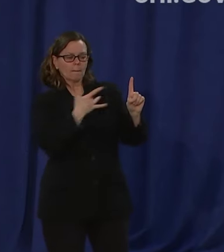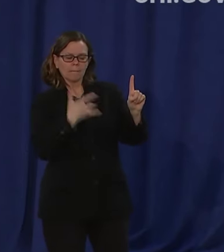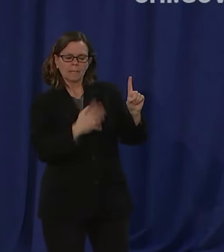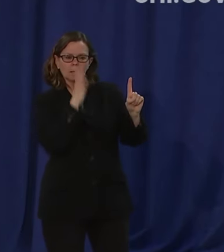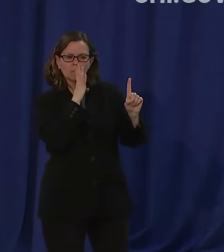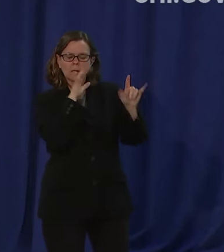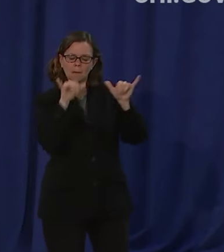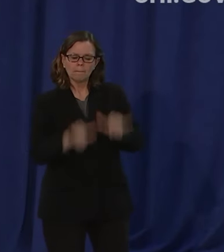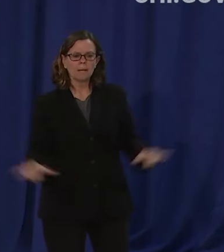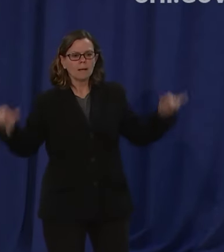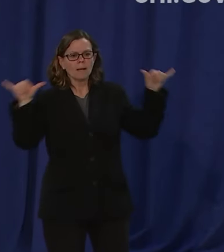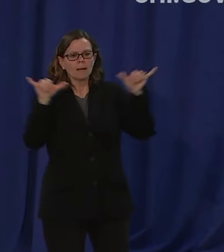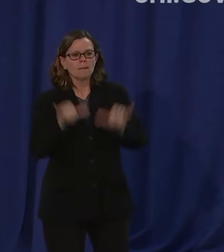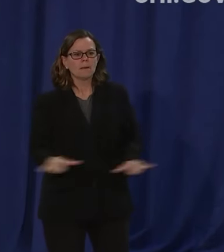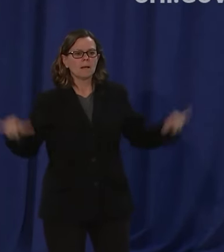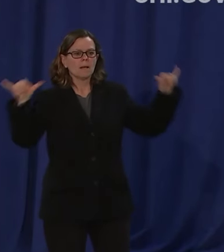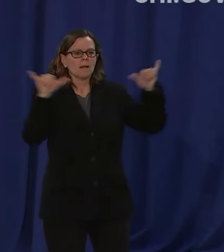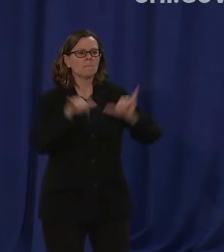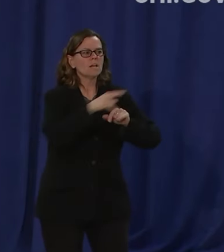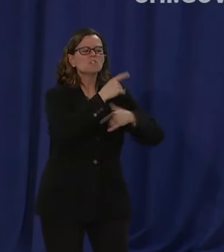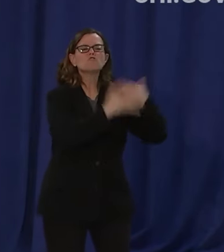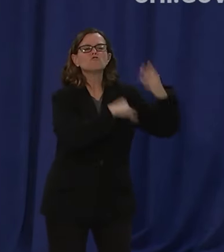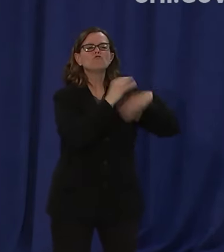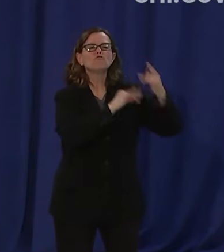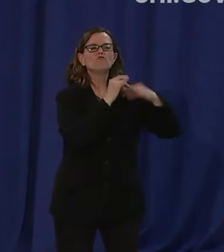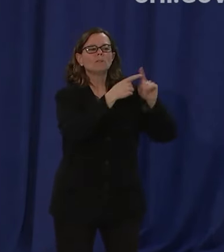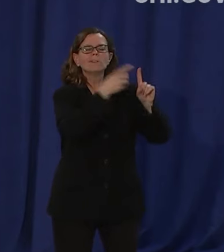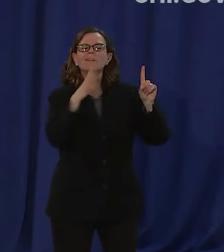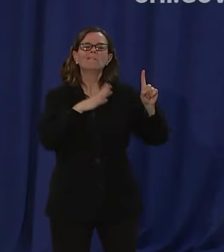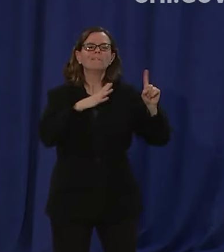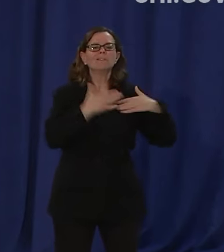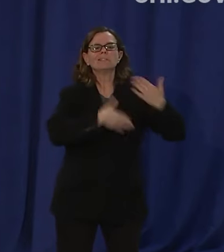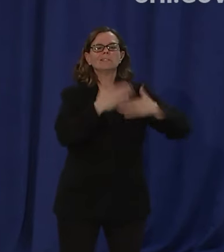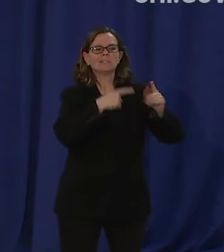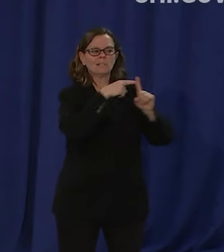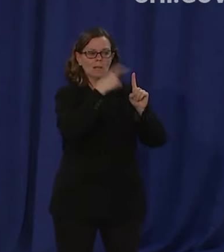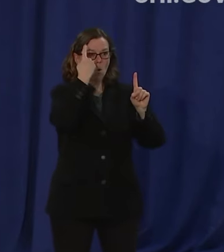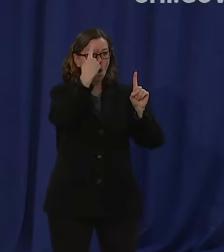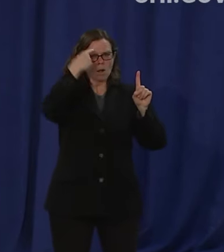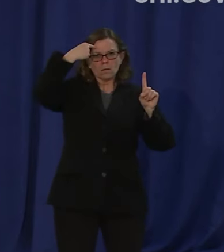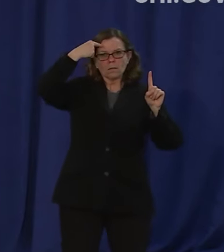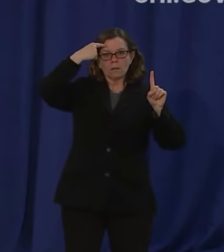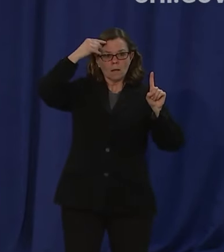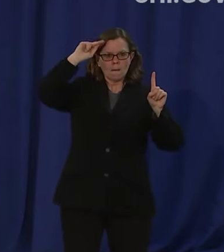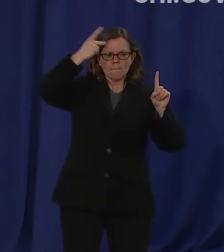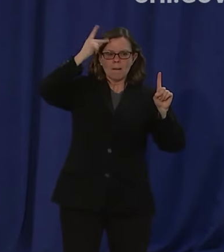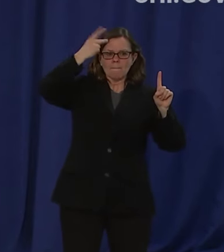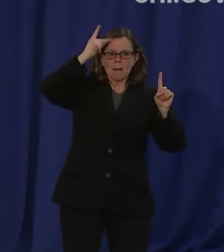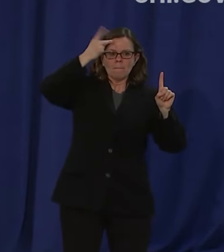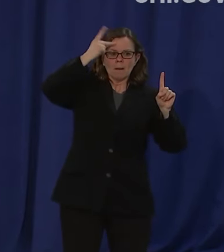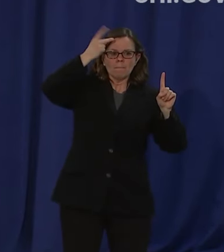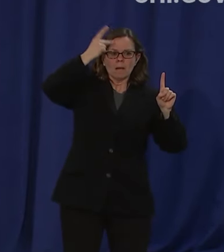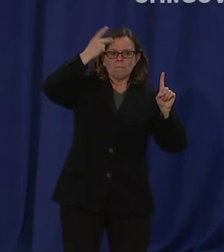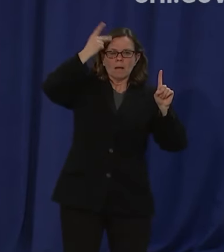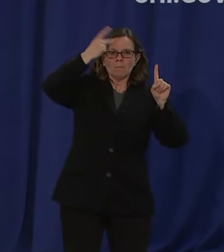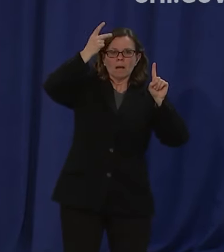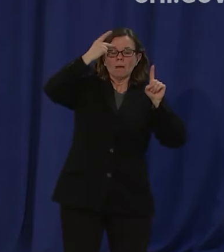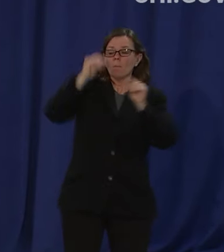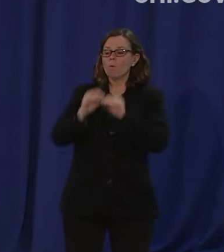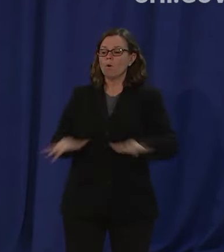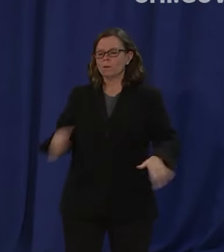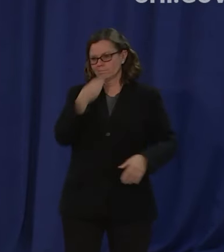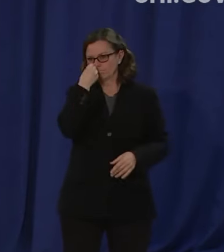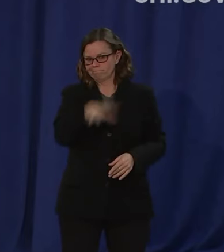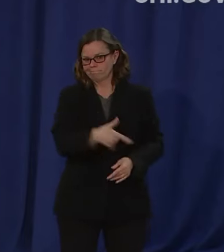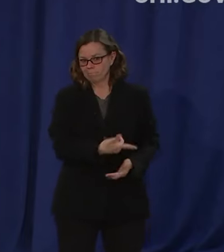anything other than a crass political agenda same old same old from him thank you everyone thank